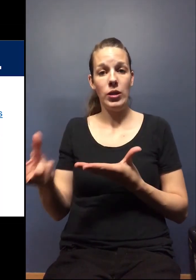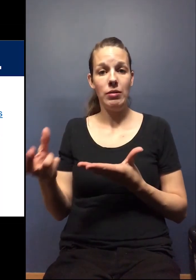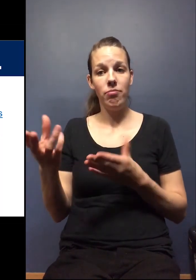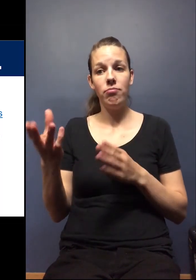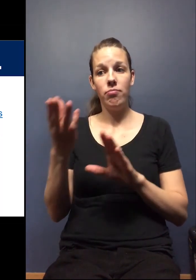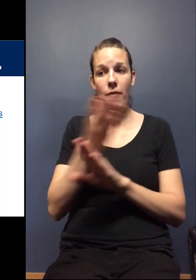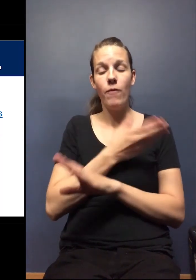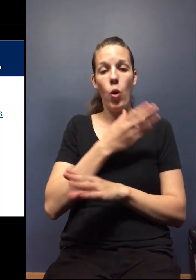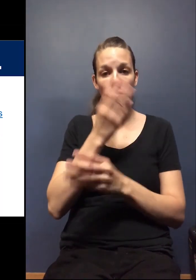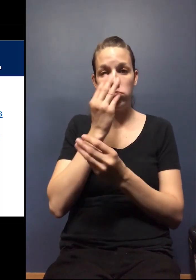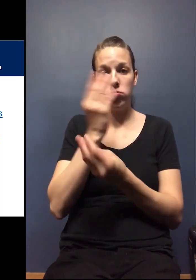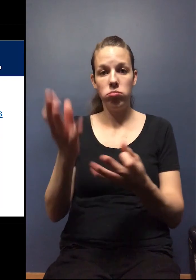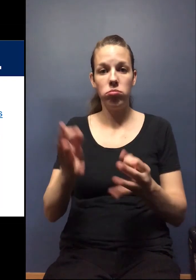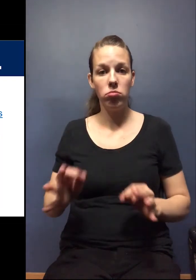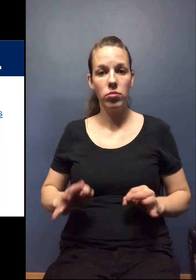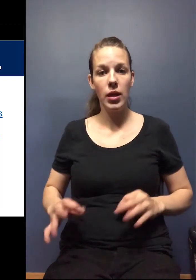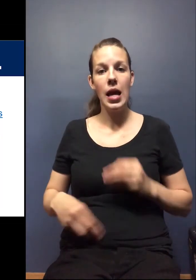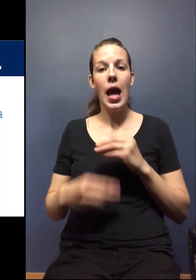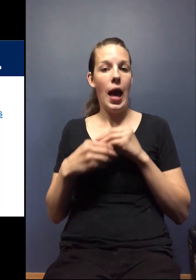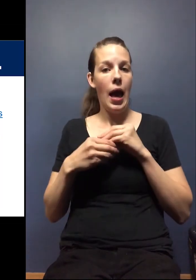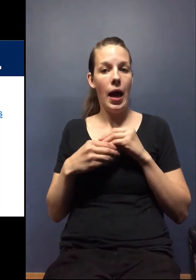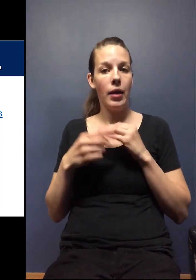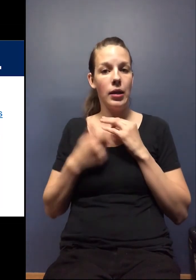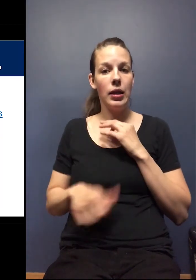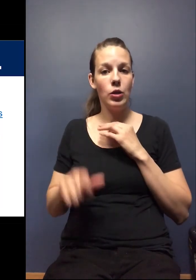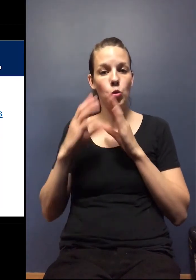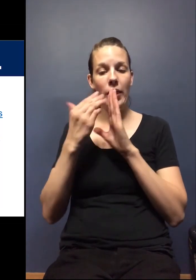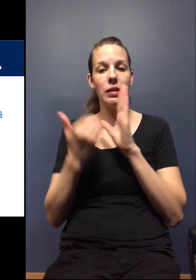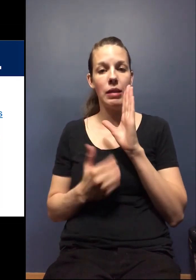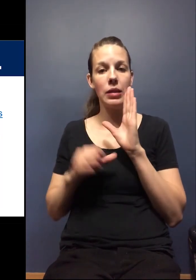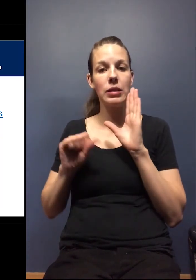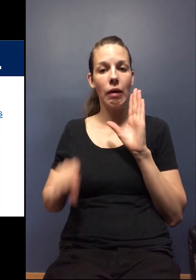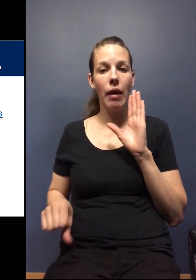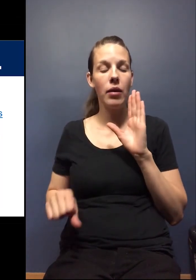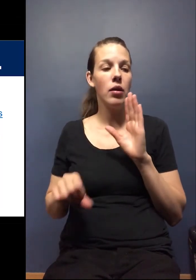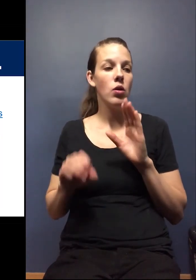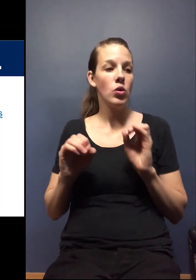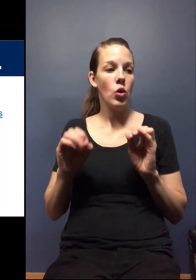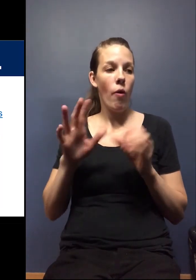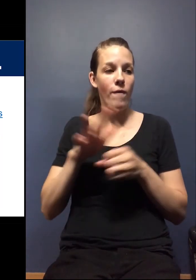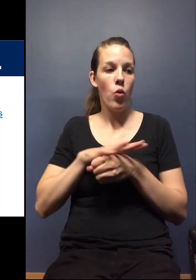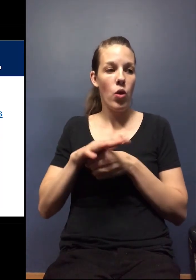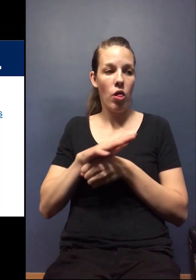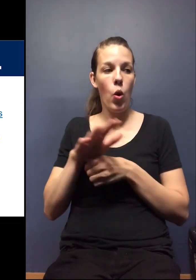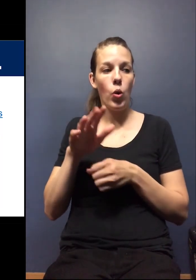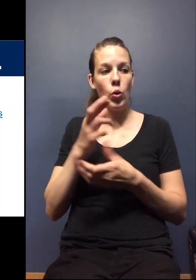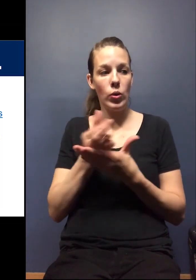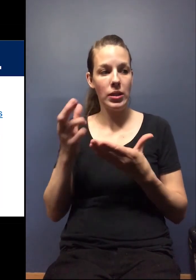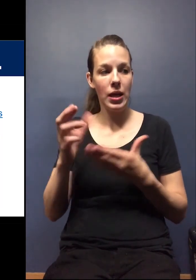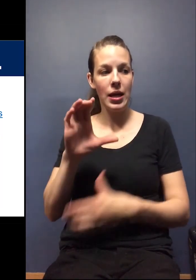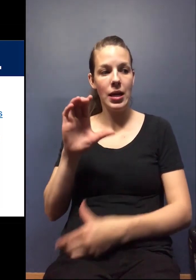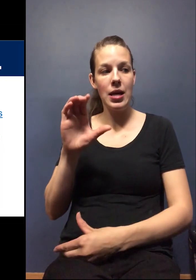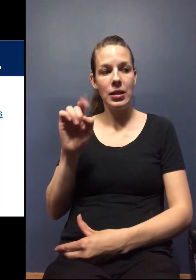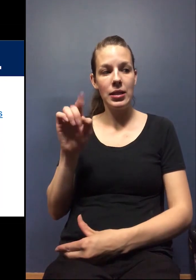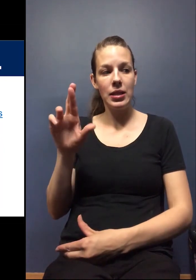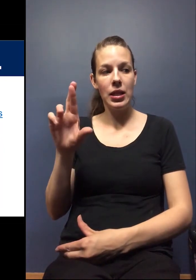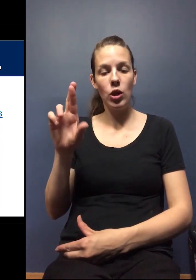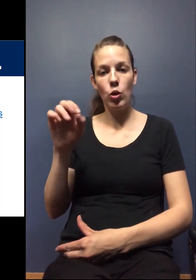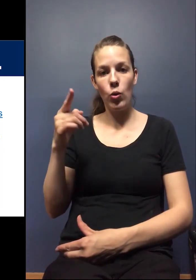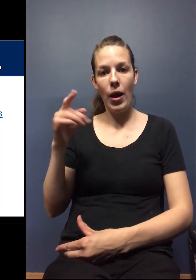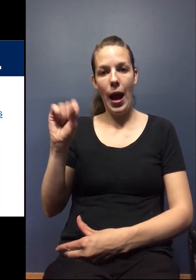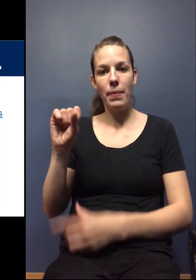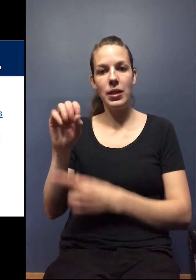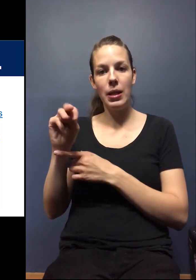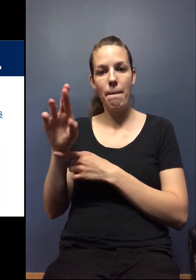ahead of time and we can add any that we've missed to this list. So for local resources, the Cedar Rapids Metro